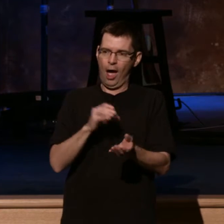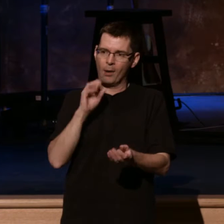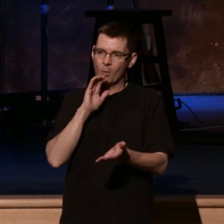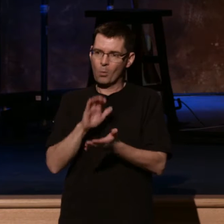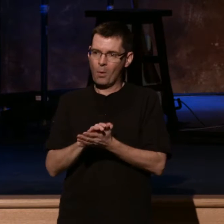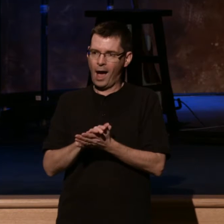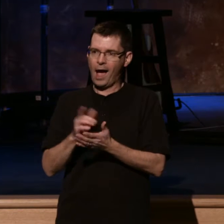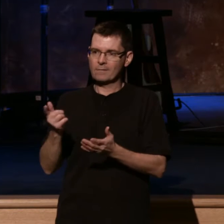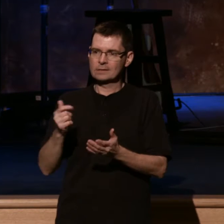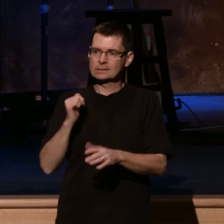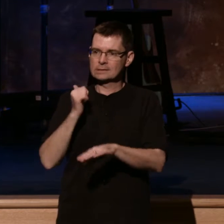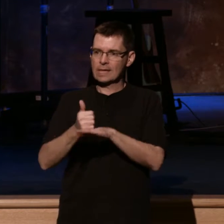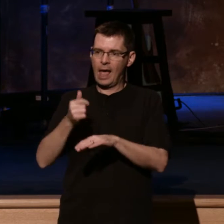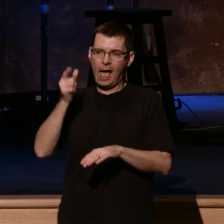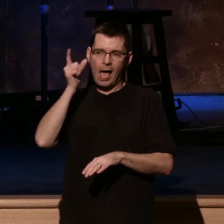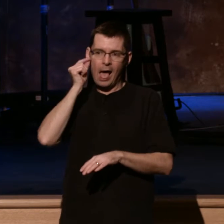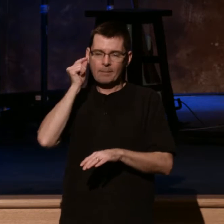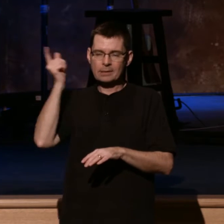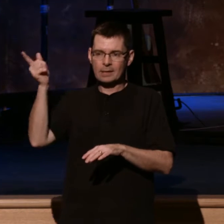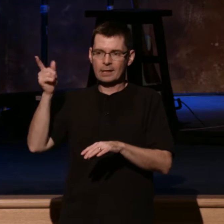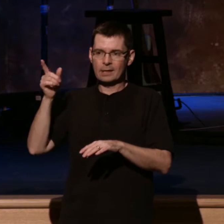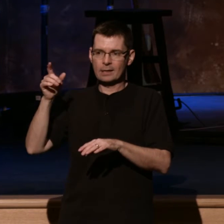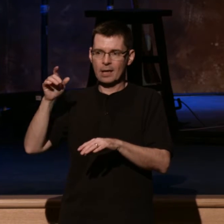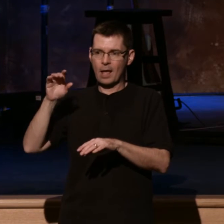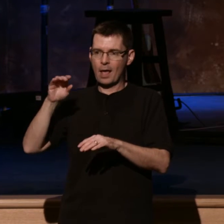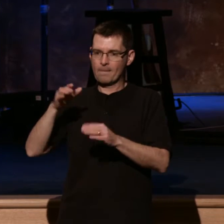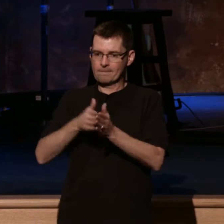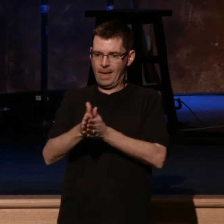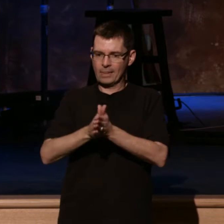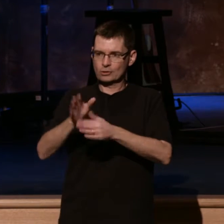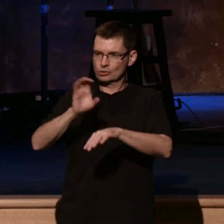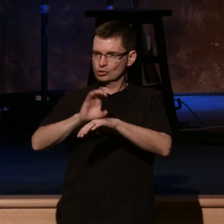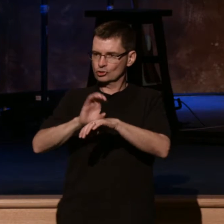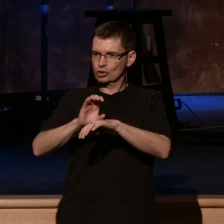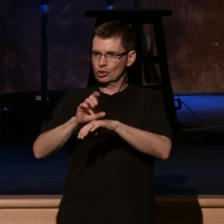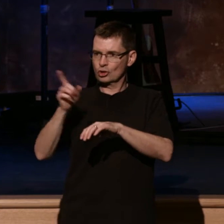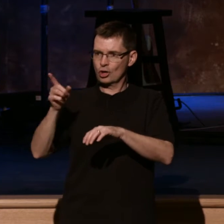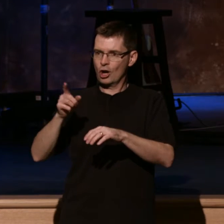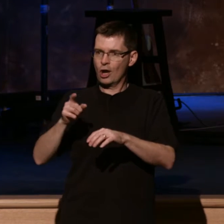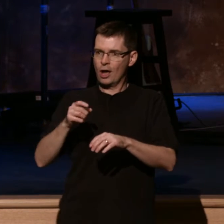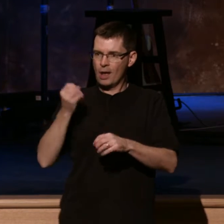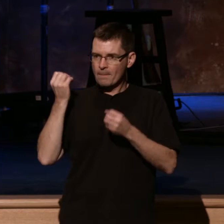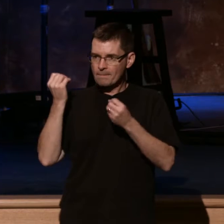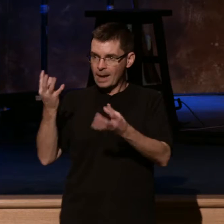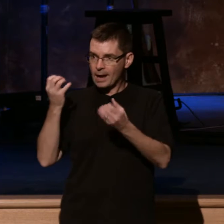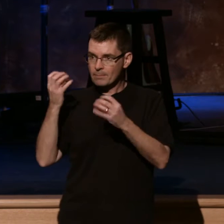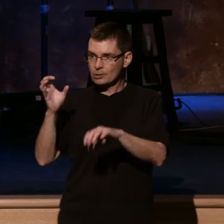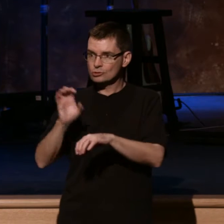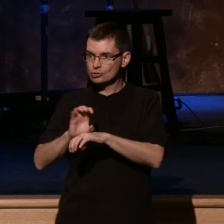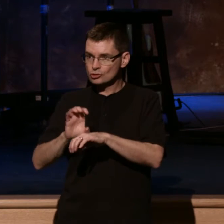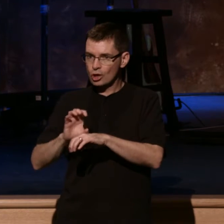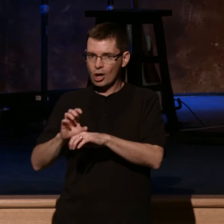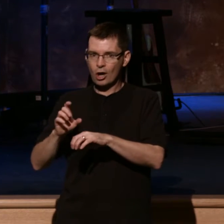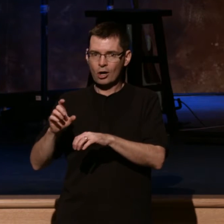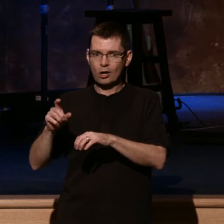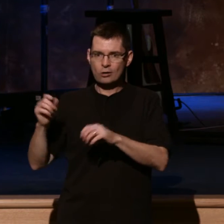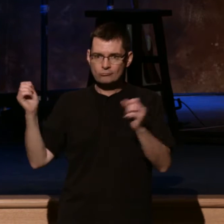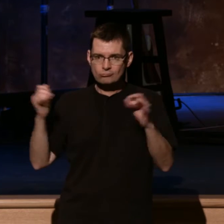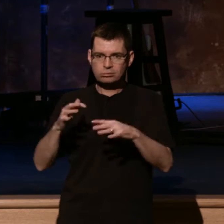Methodist churches in Hamilton to the point that hundreds were converted in a period of a few weeks, including the mayor. And one